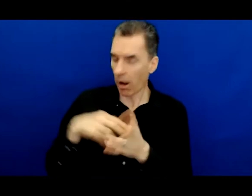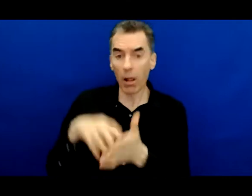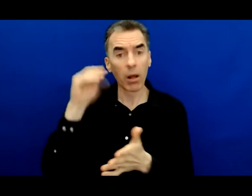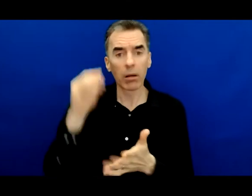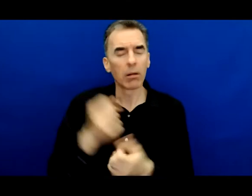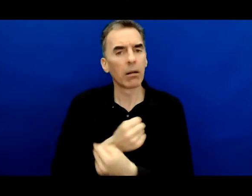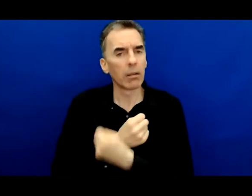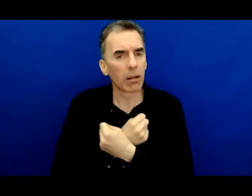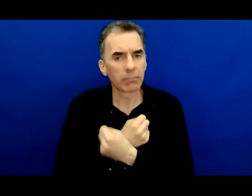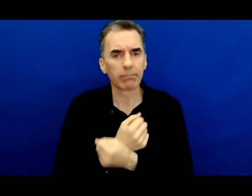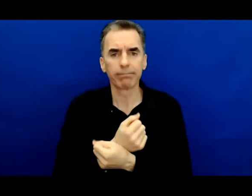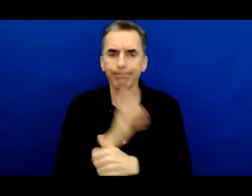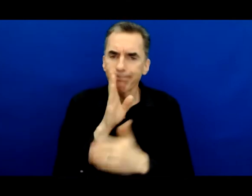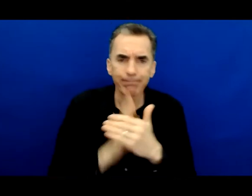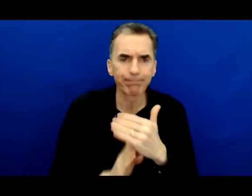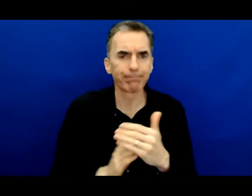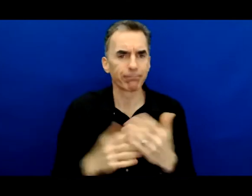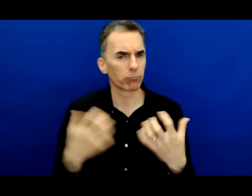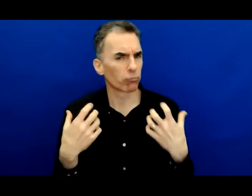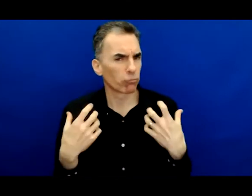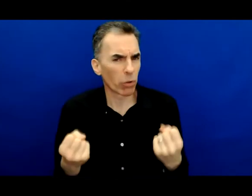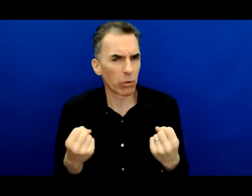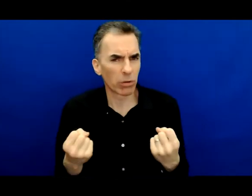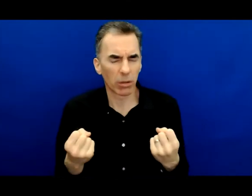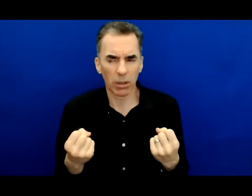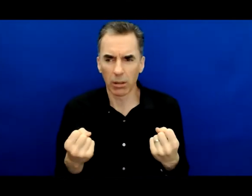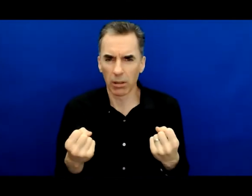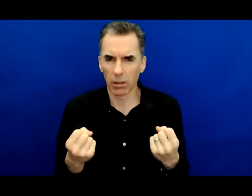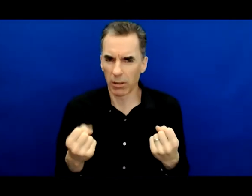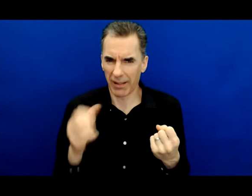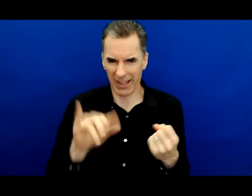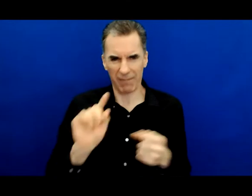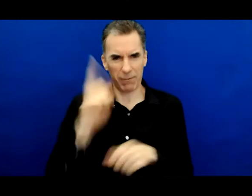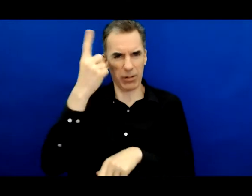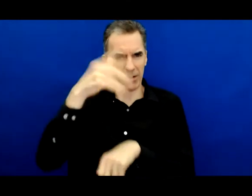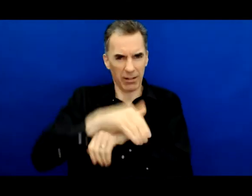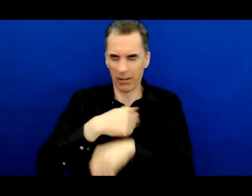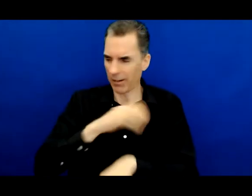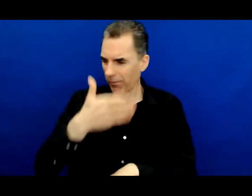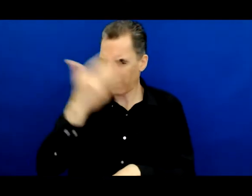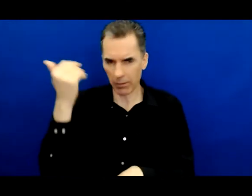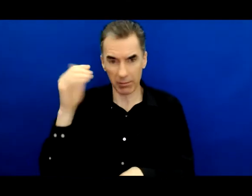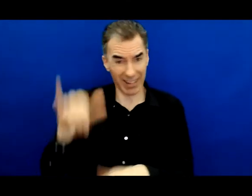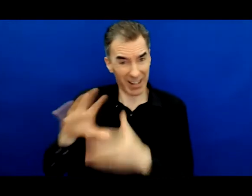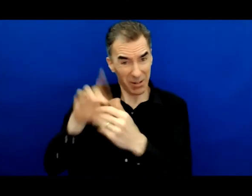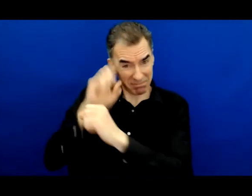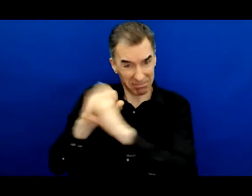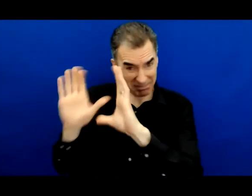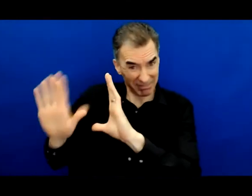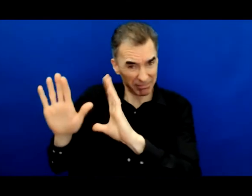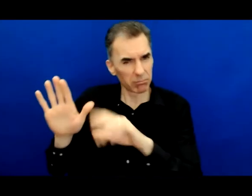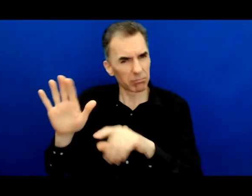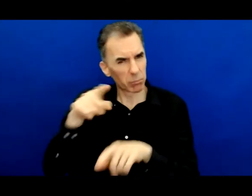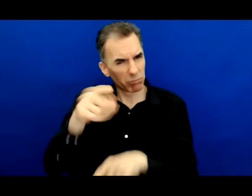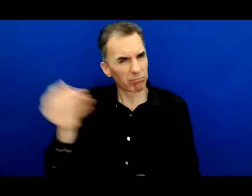and compassion in that cold, dark cell that weekend. So hang on to that for a moment. Arthur could